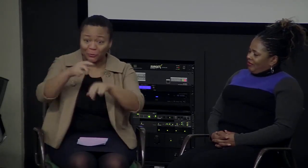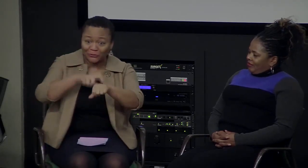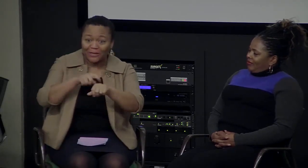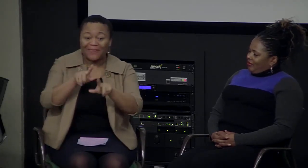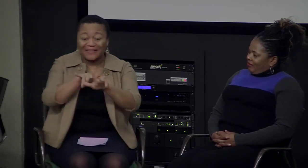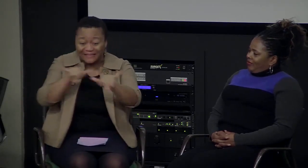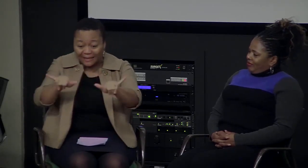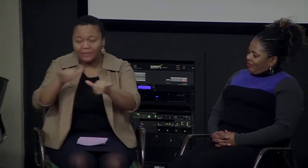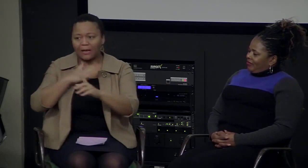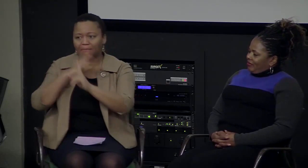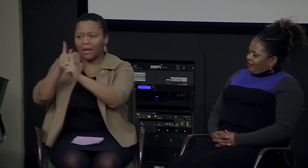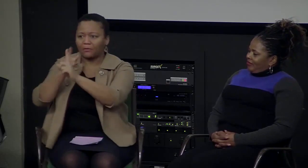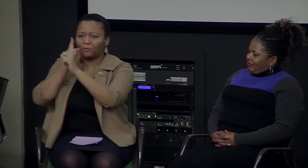Give them your thanks and they're done.